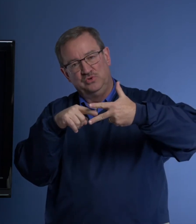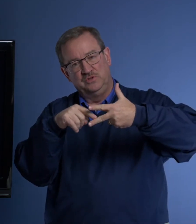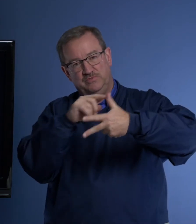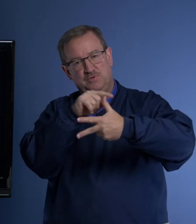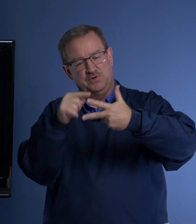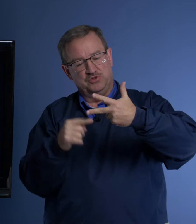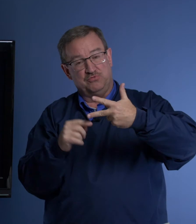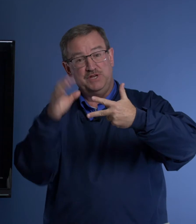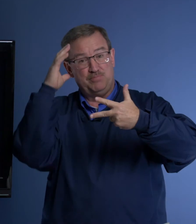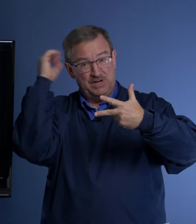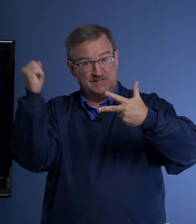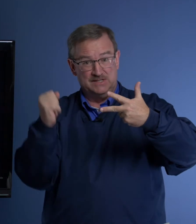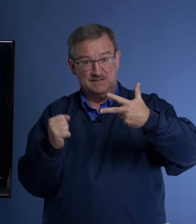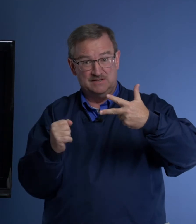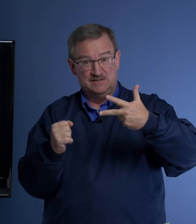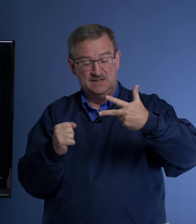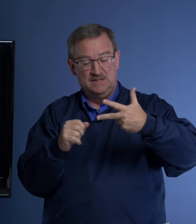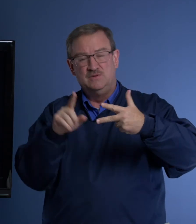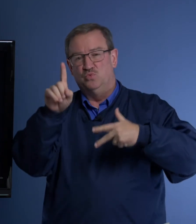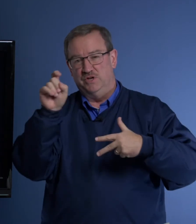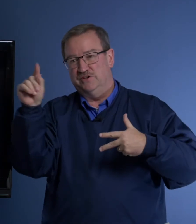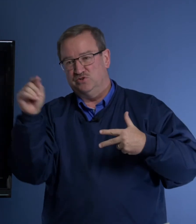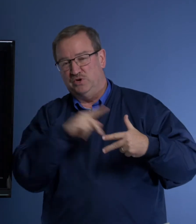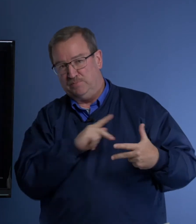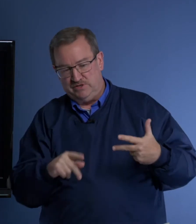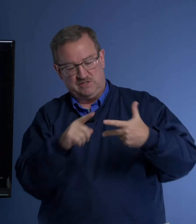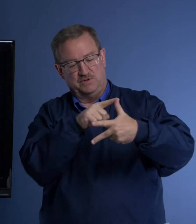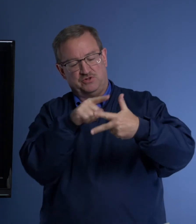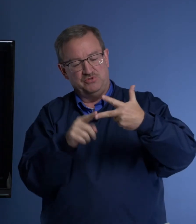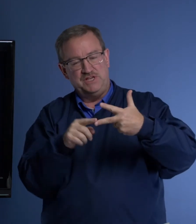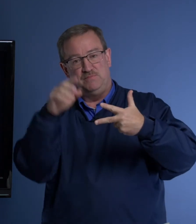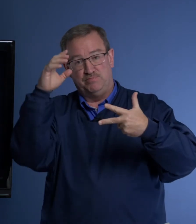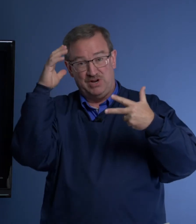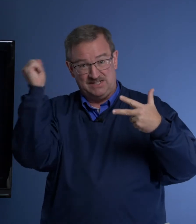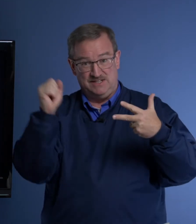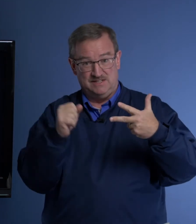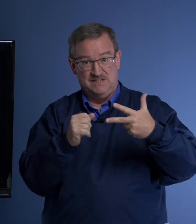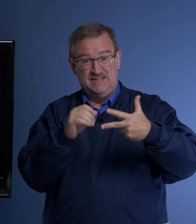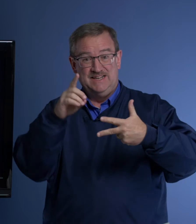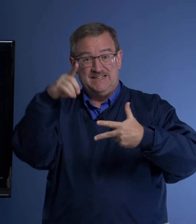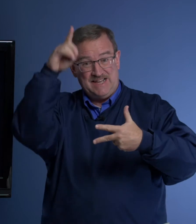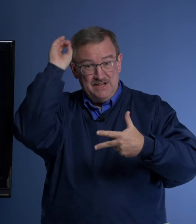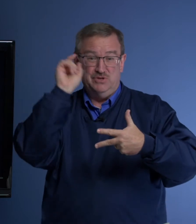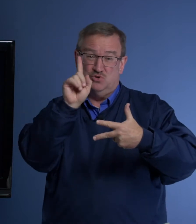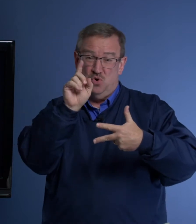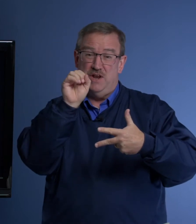Remember, there were three presidents. 120 princes, but three presidents. Daniel is one